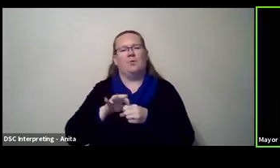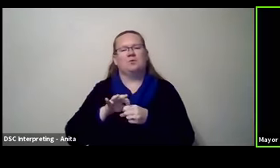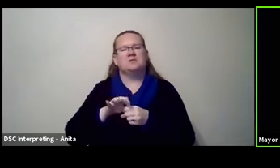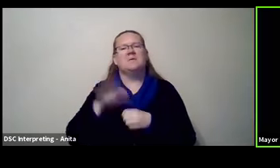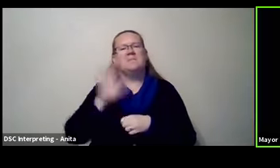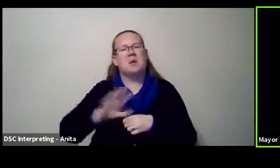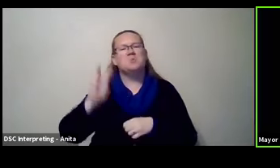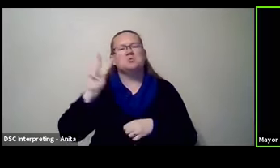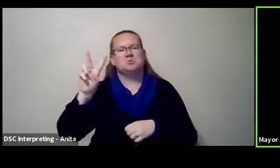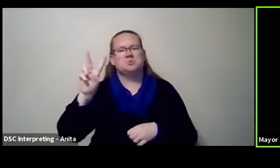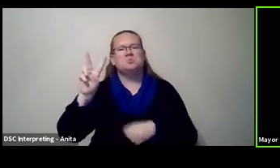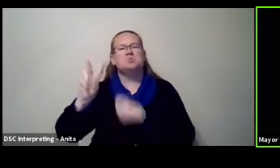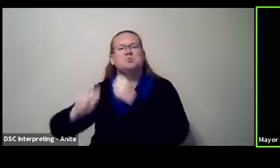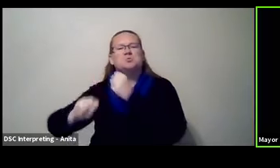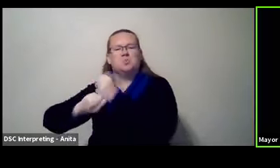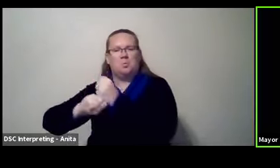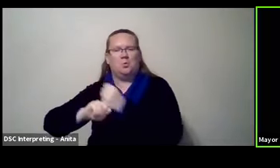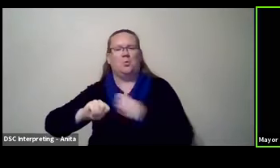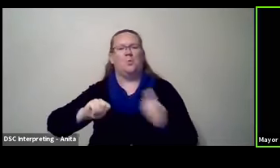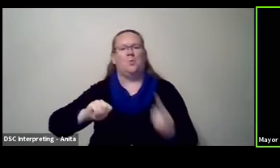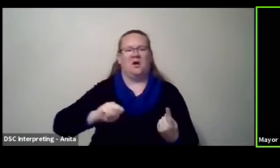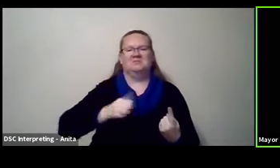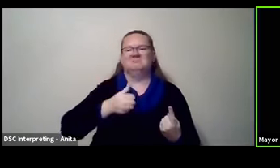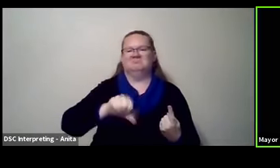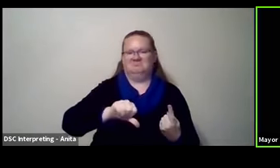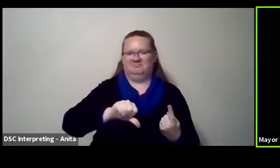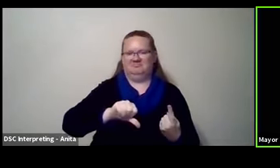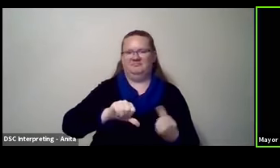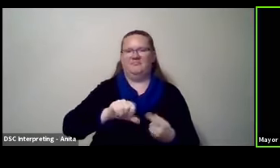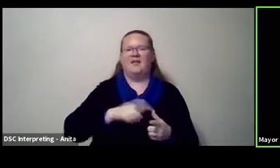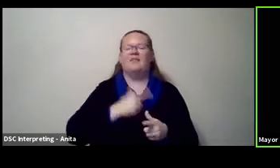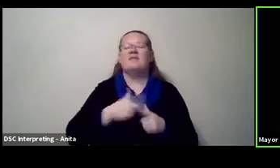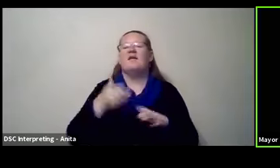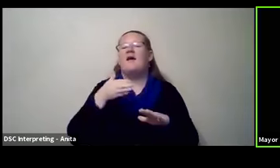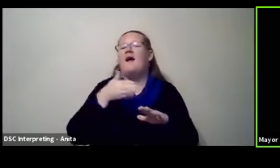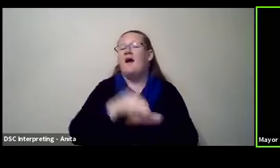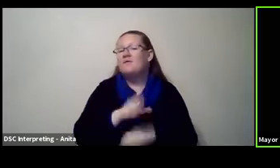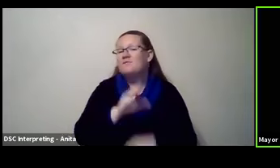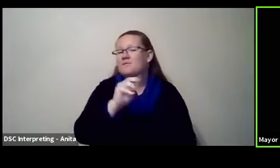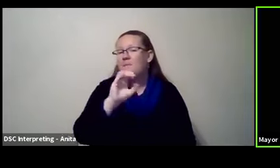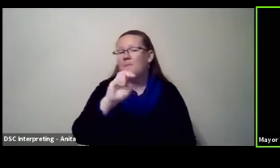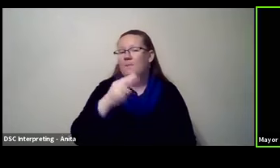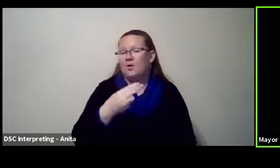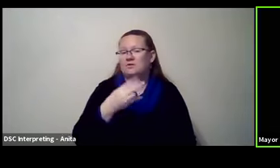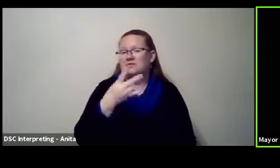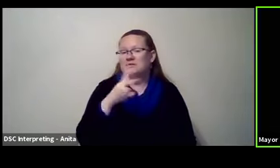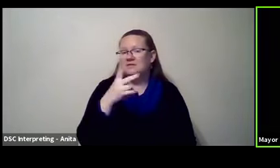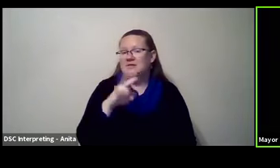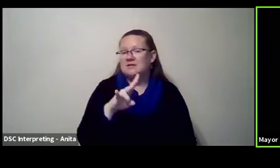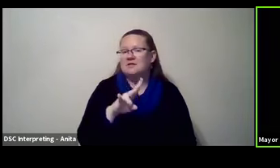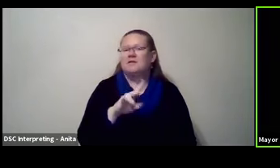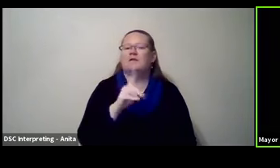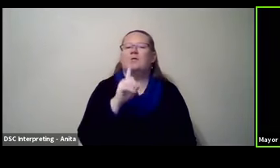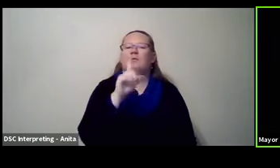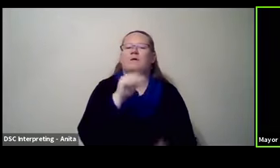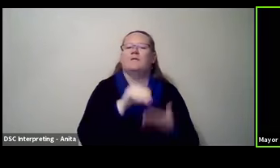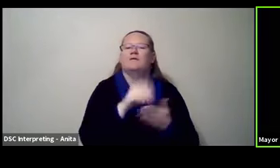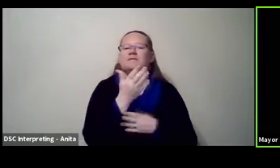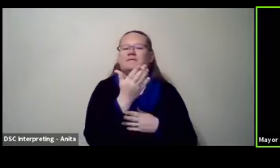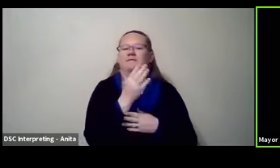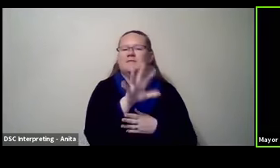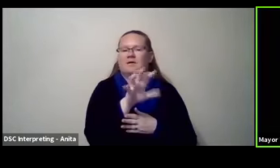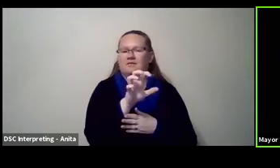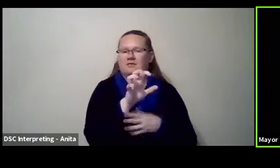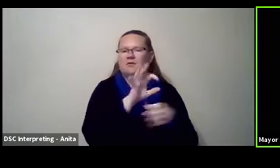But the, but there were 15,000 voters who voted after March 17th. And those 15,000